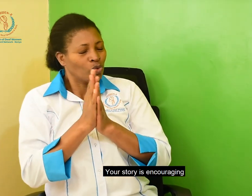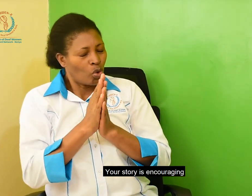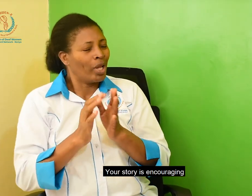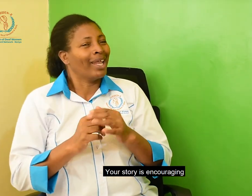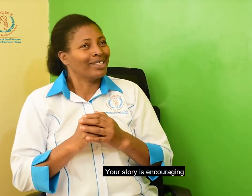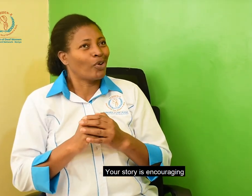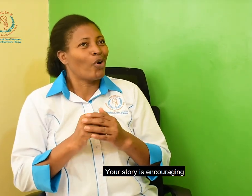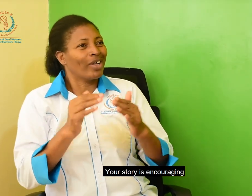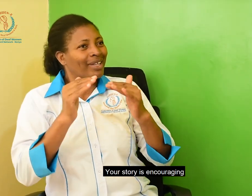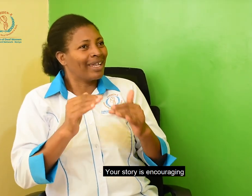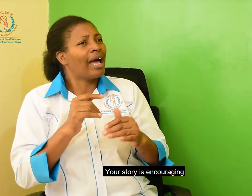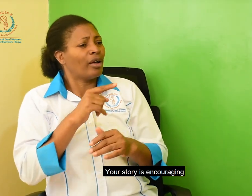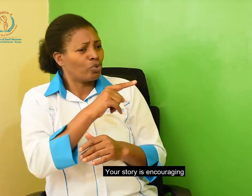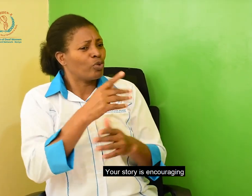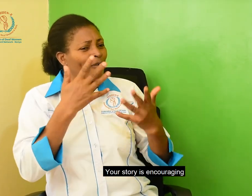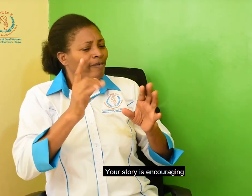Your story is very encouraging.